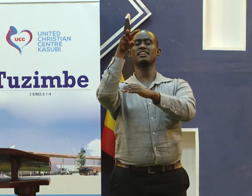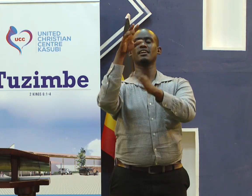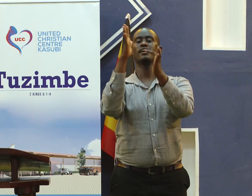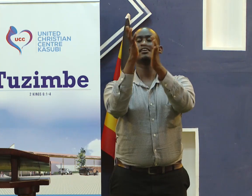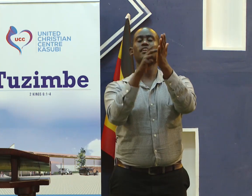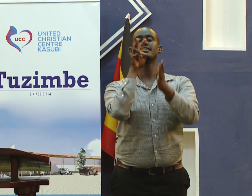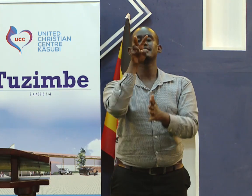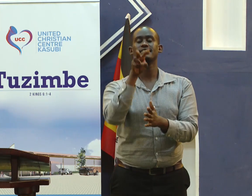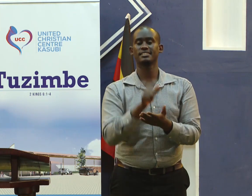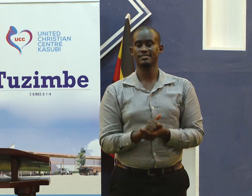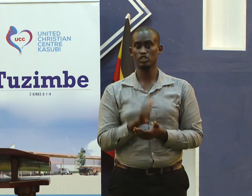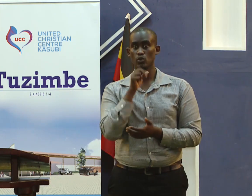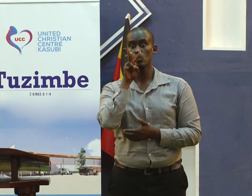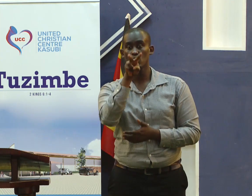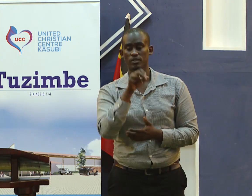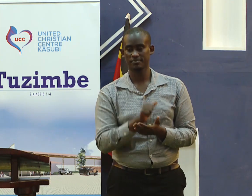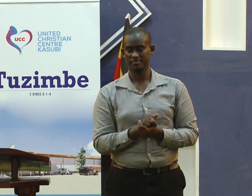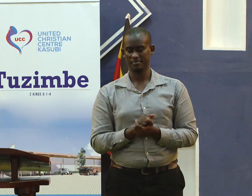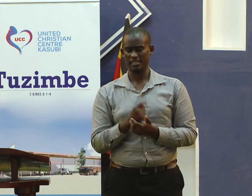Don't look at what they do.